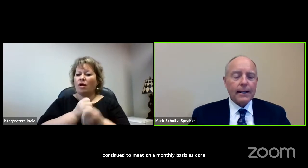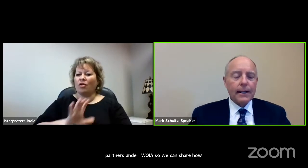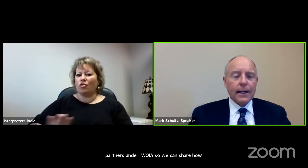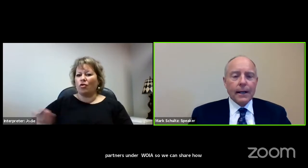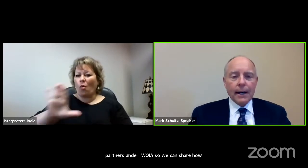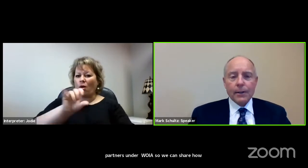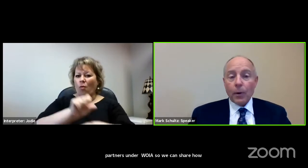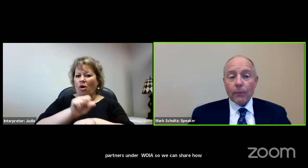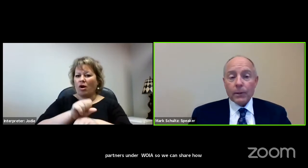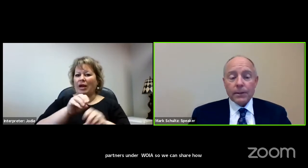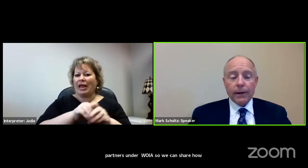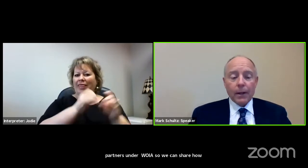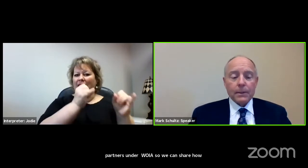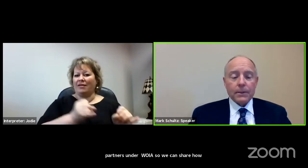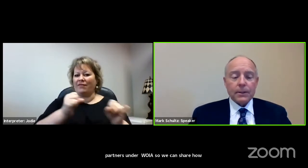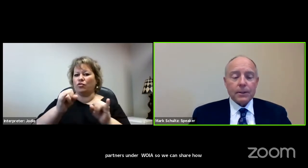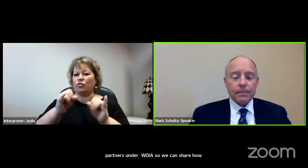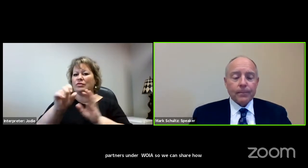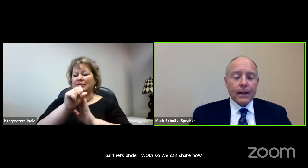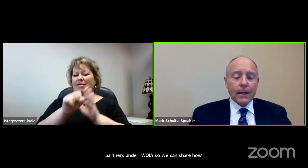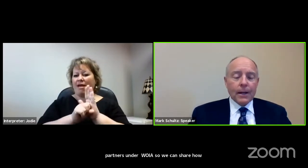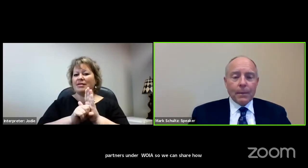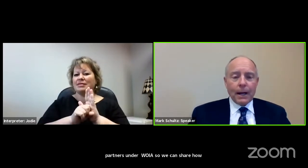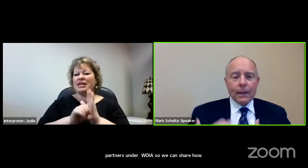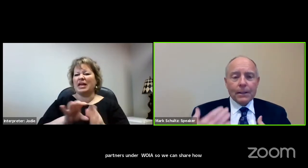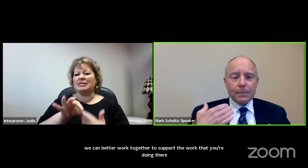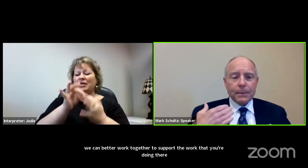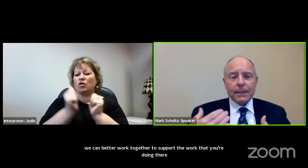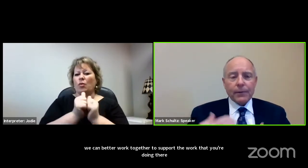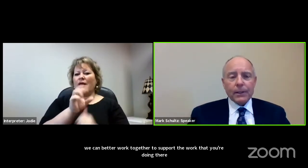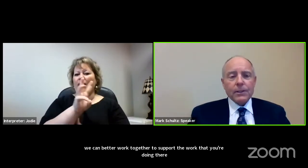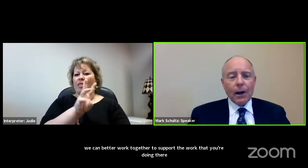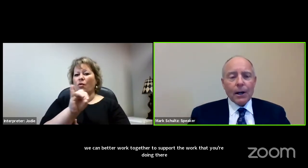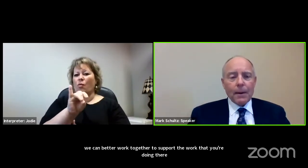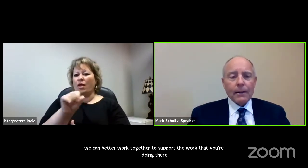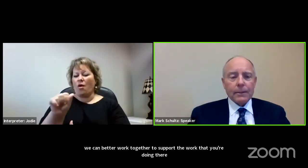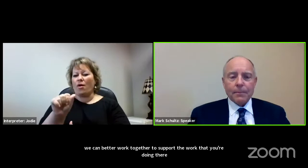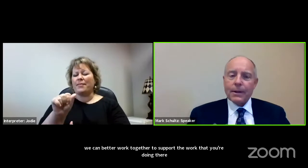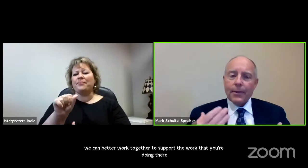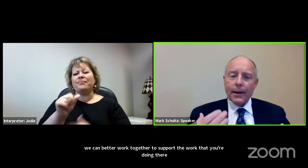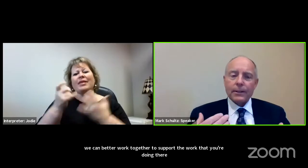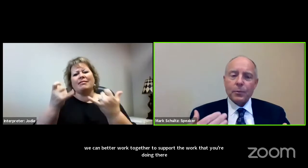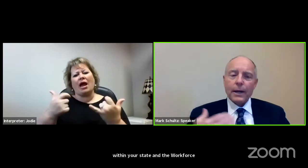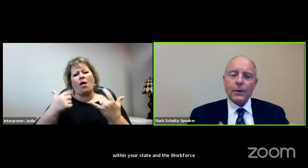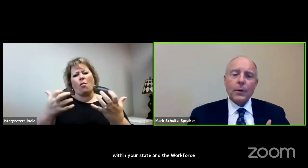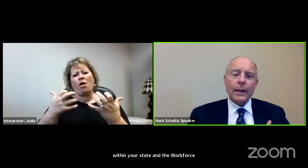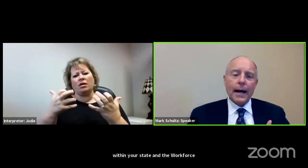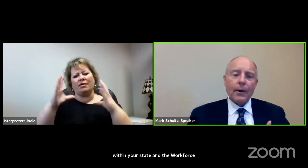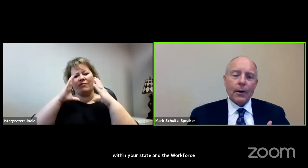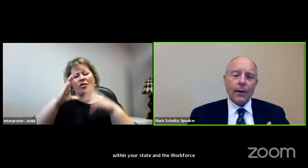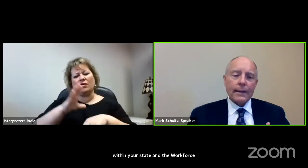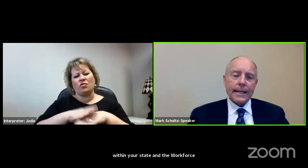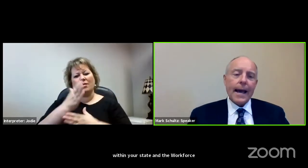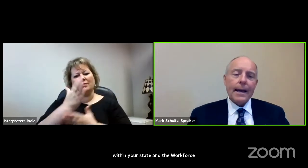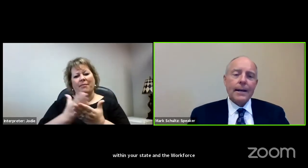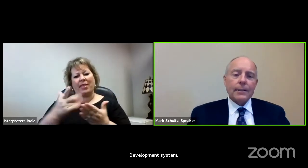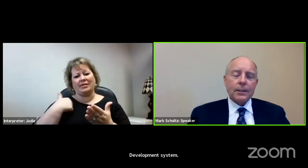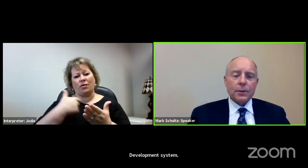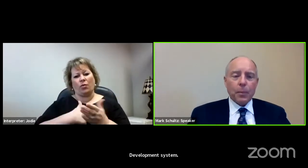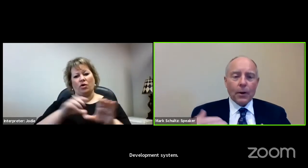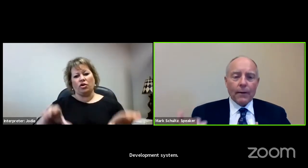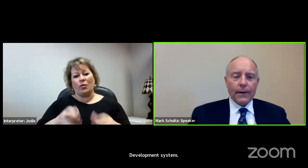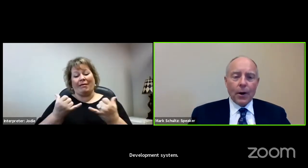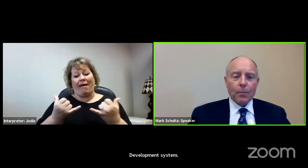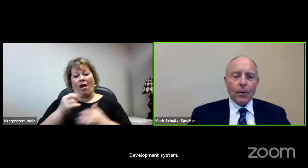your state in the workforce development system. But I want to specifically talk about some of the things we are doing now at RSA